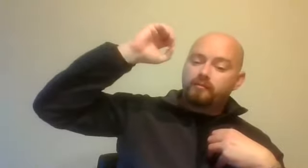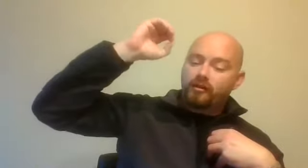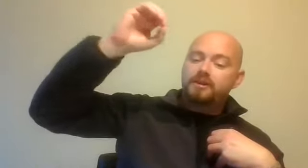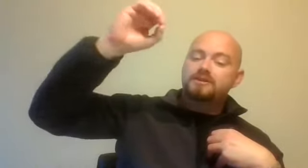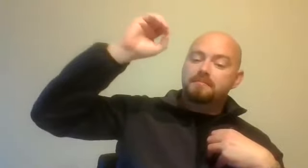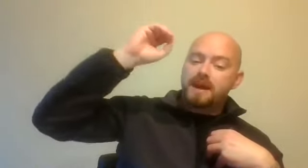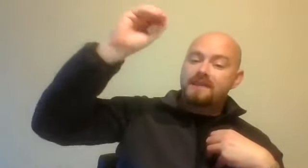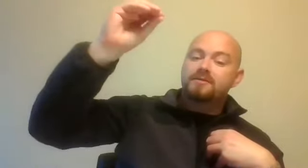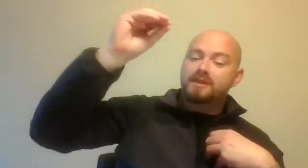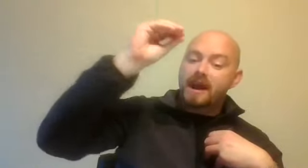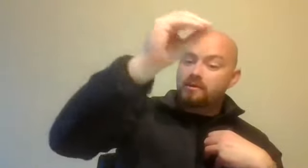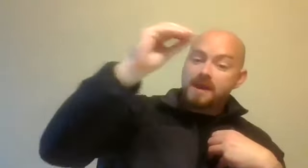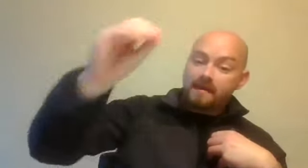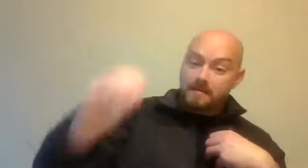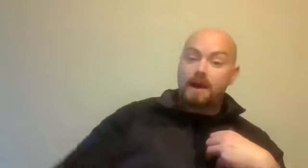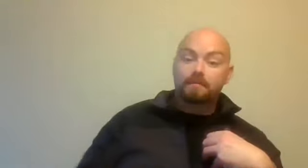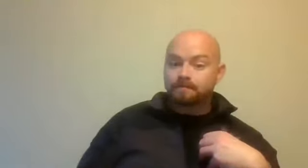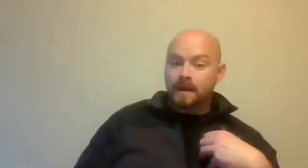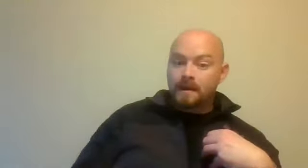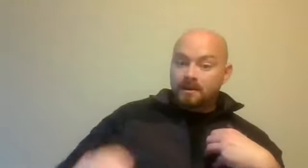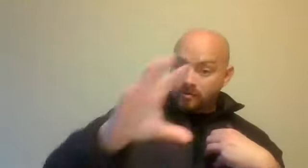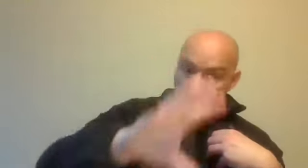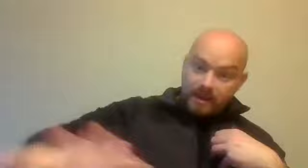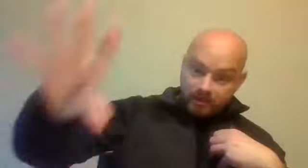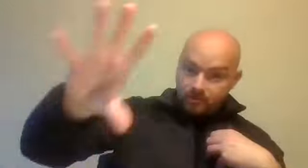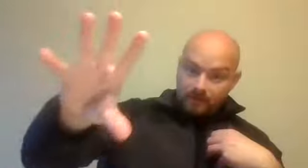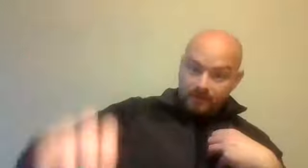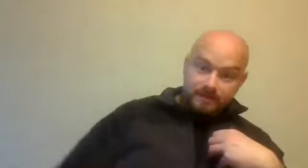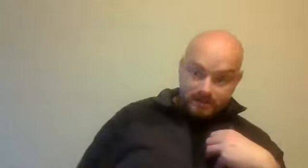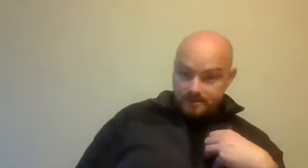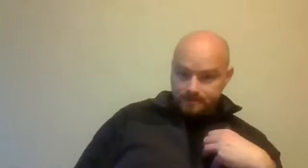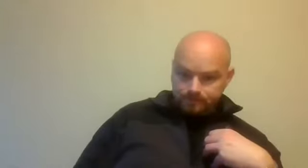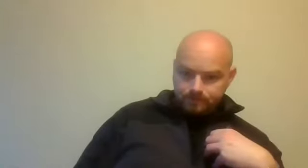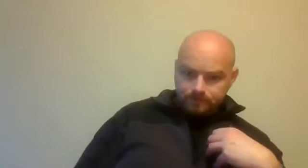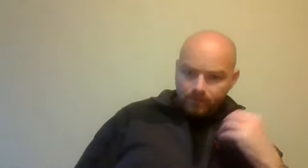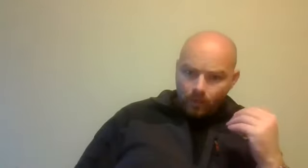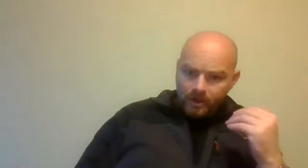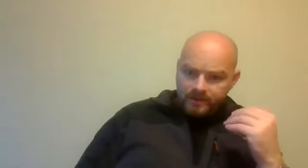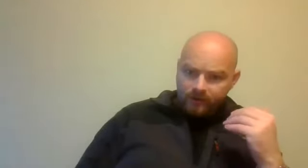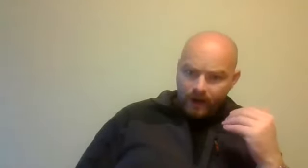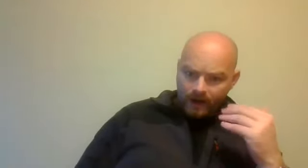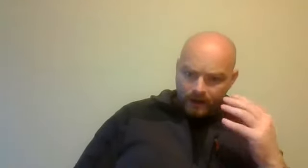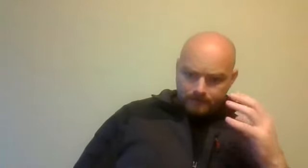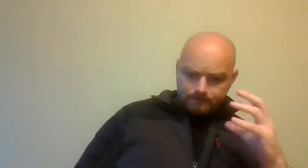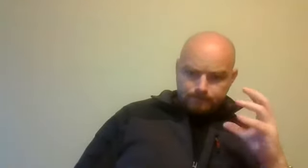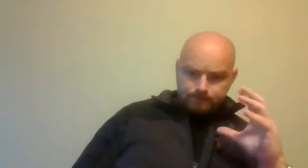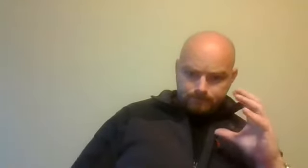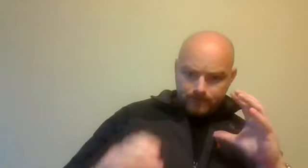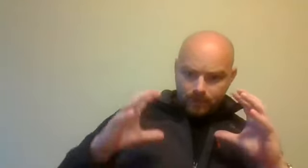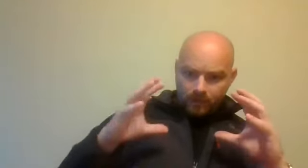fights and behaviours and how they behave in the bar. So we're making suboptimal decisions. Whereas if we are, you know,